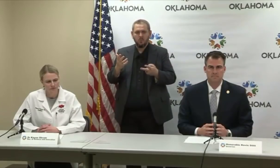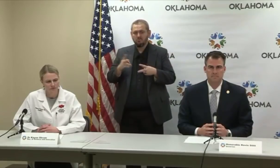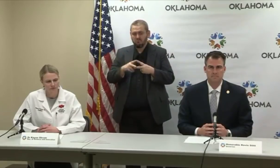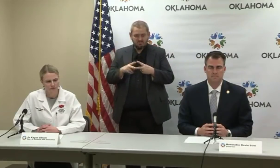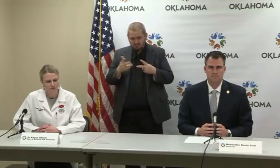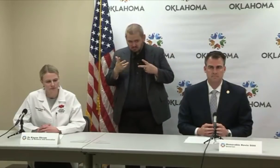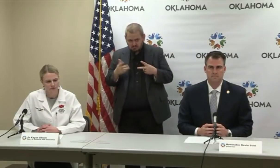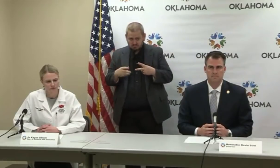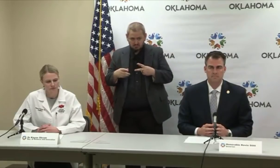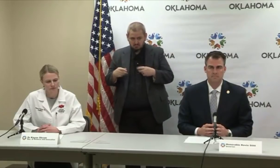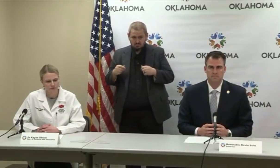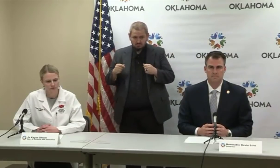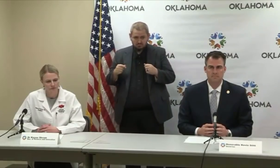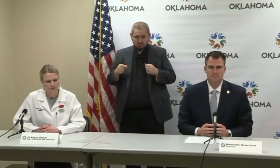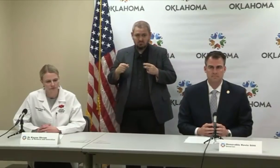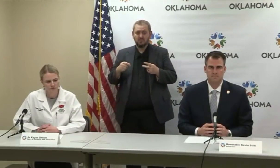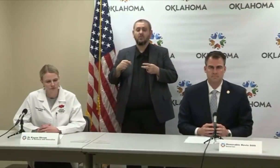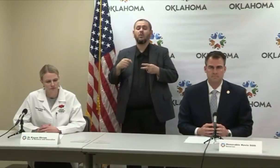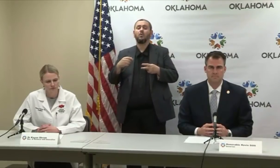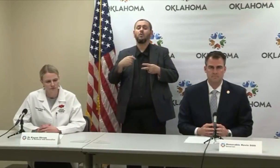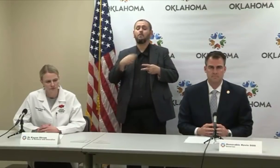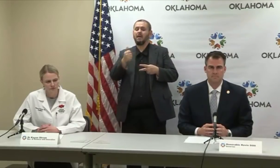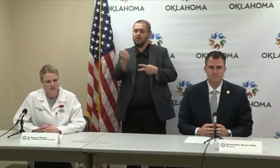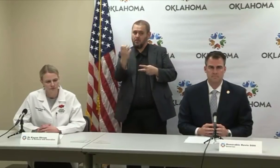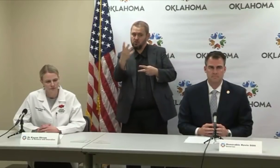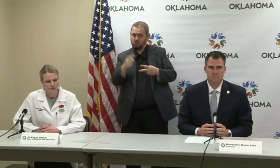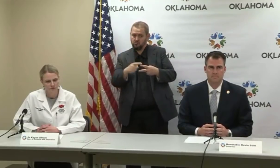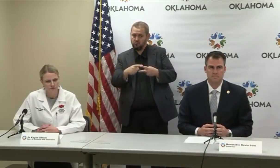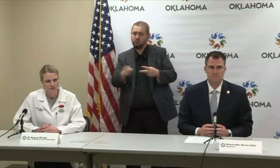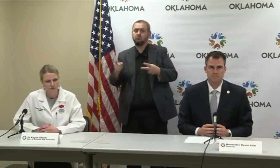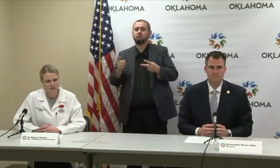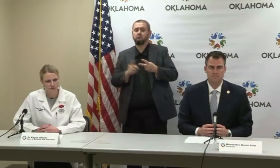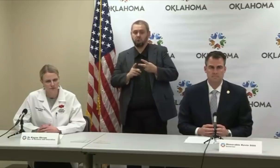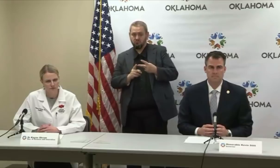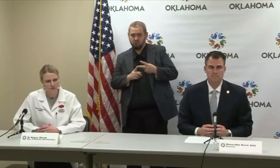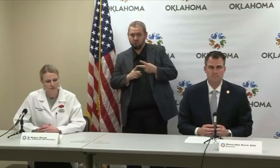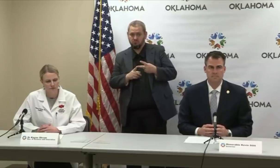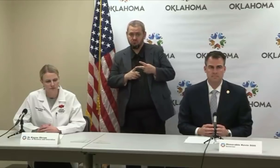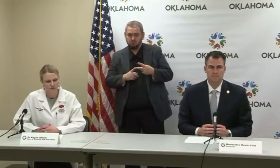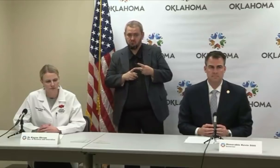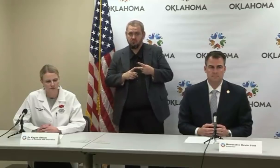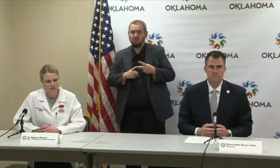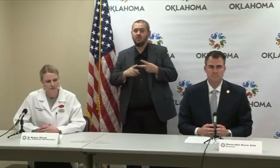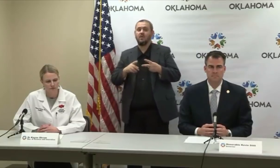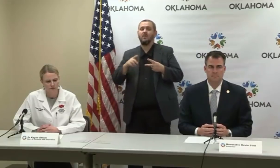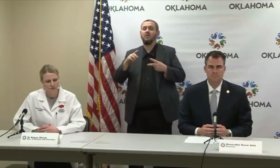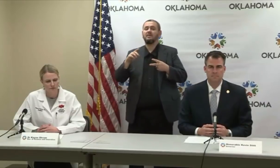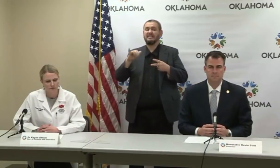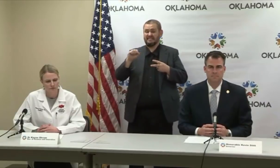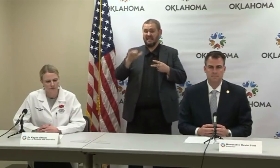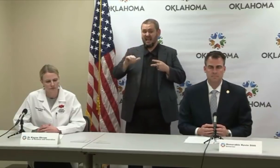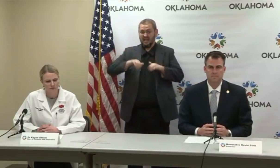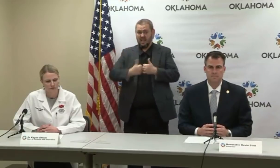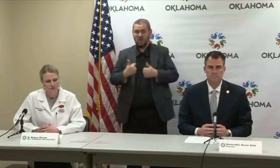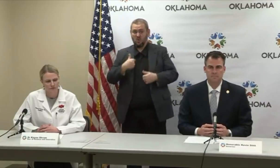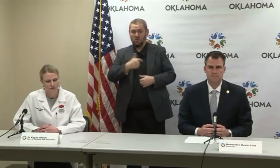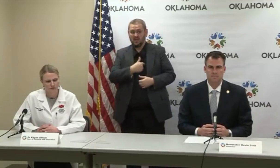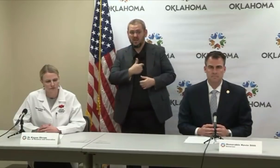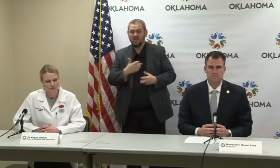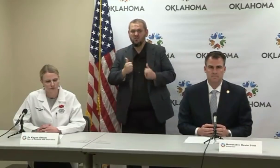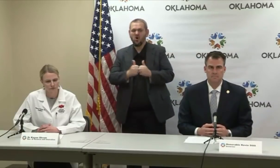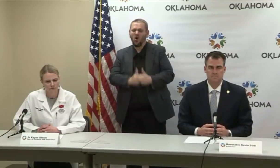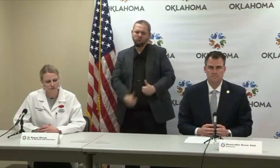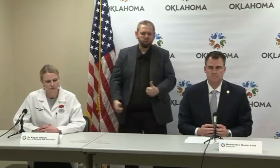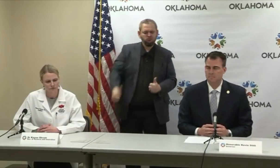we paid for those. And two, is that how Oklahoma is sort of getting ahead of some of the other states on this? Are we paying